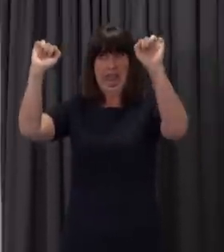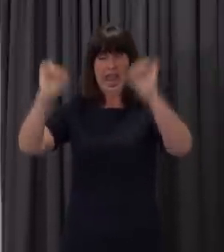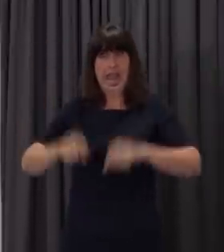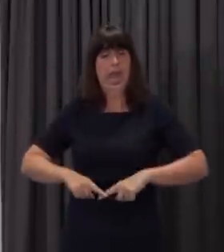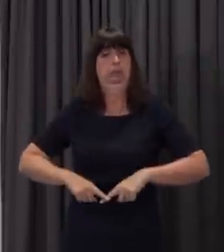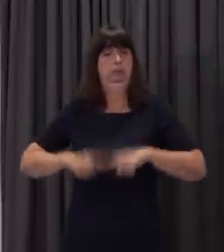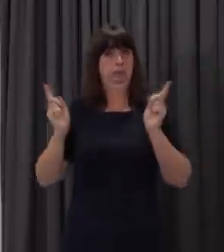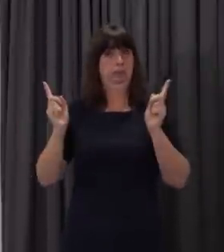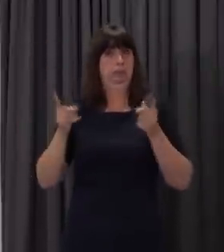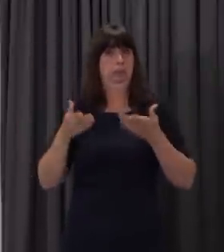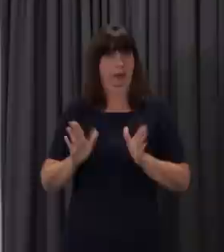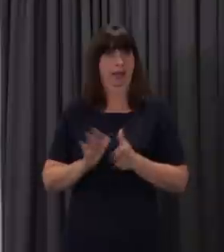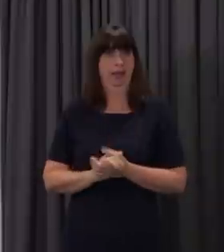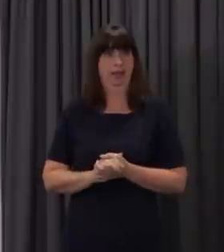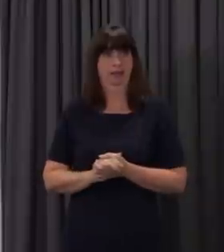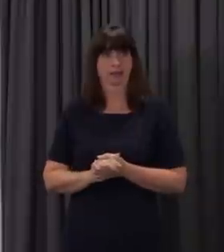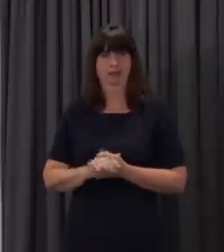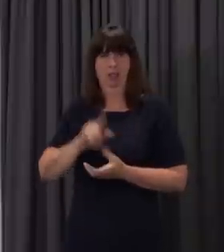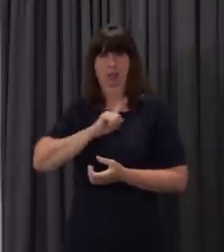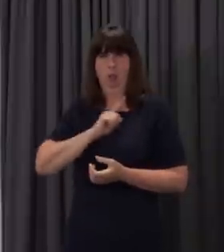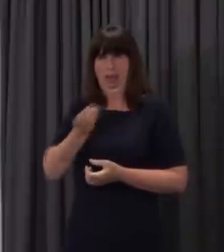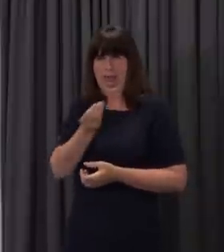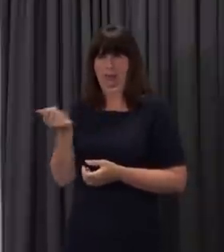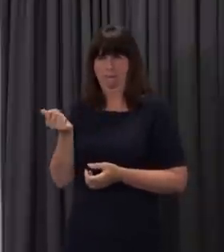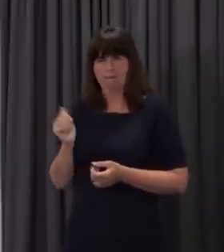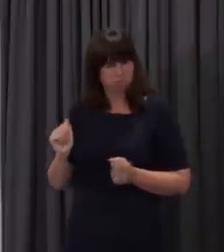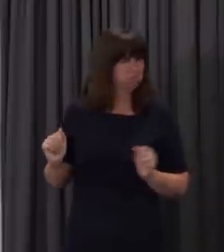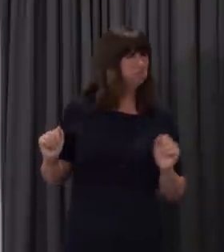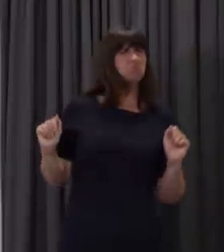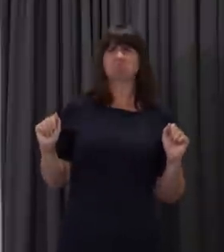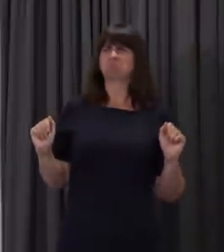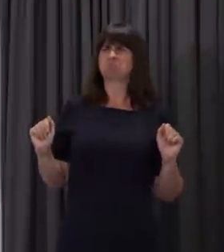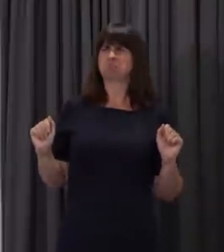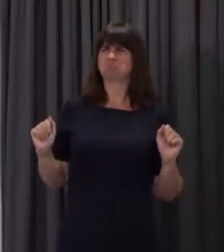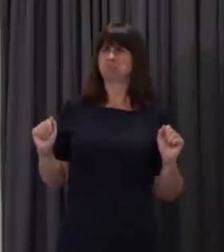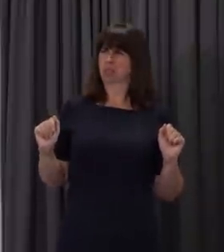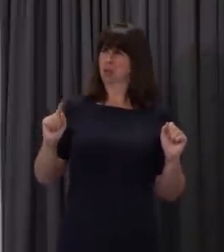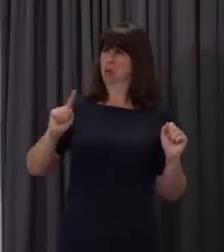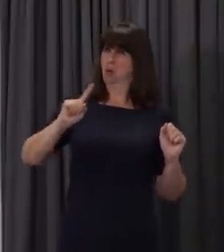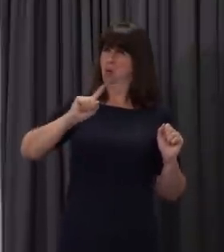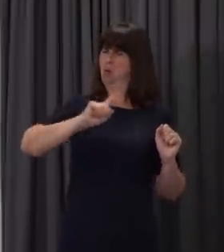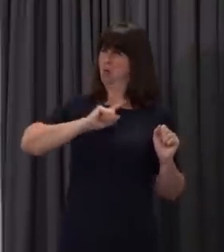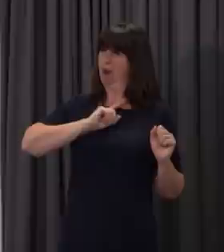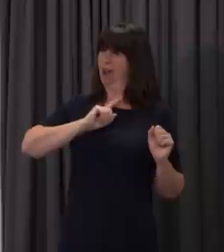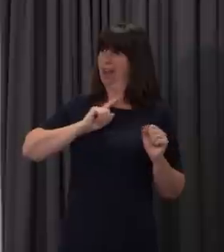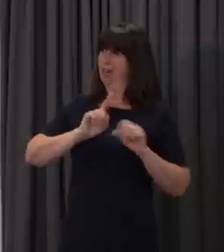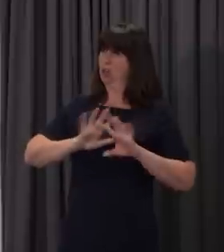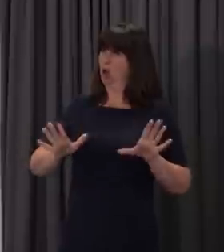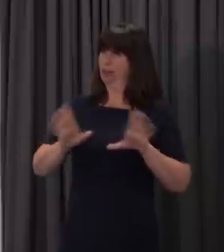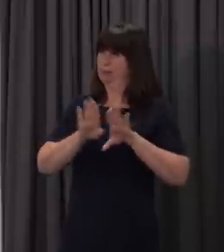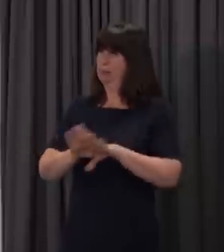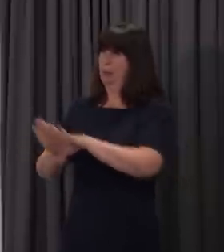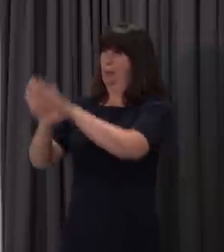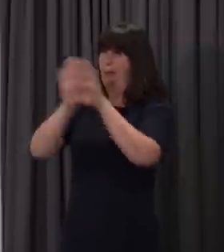quite understandably question how, presumably, all Four Nations can get the same advice and evidence,